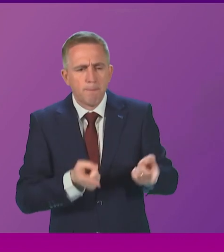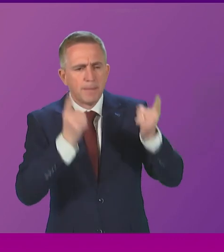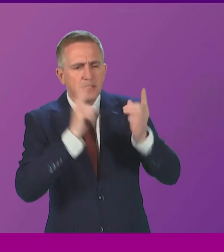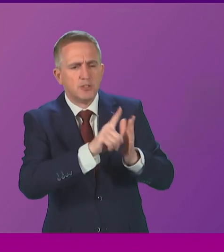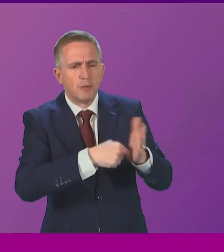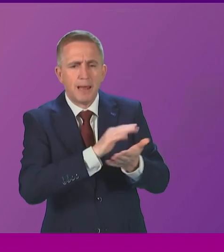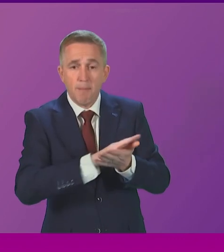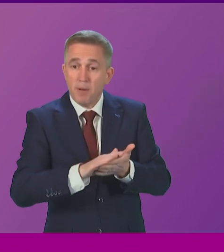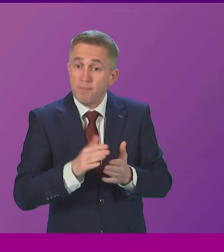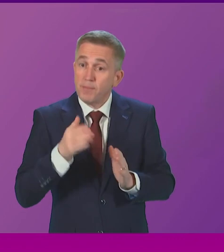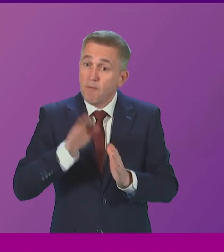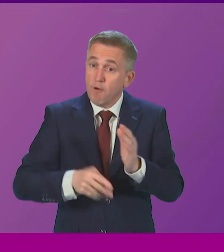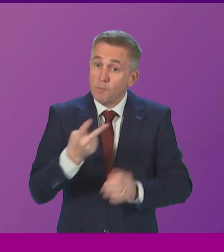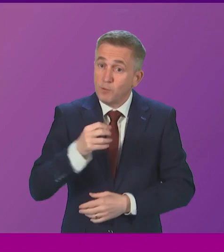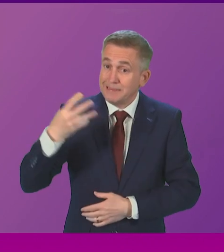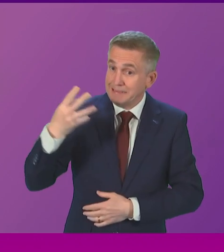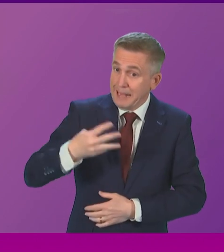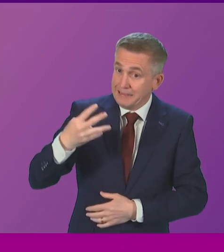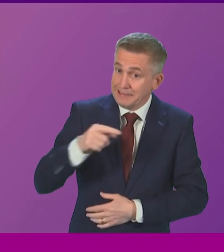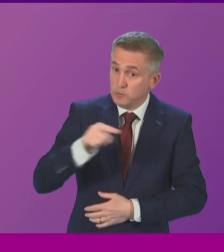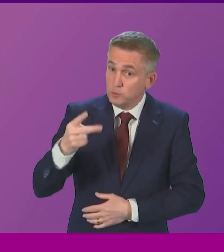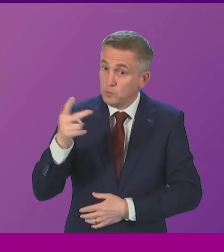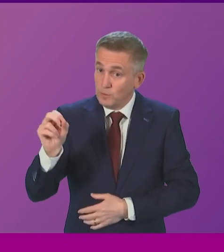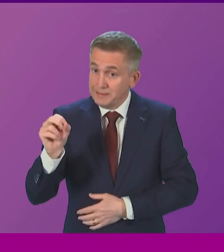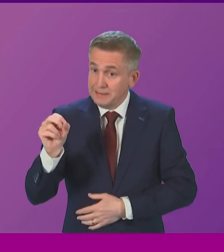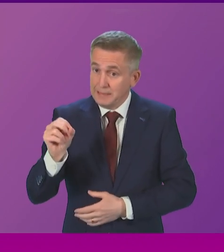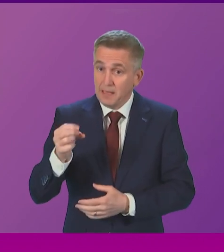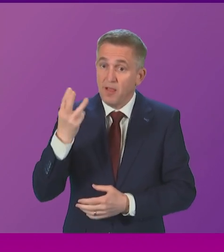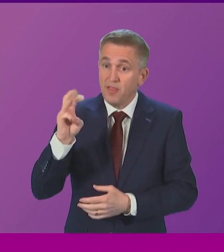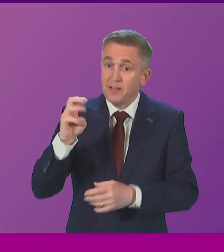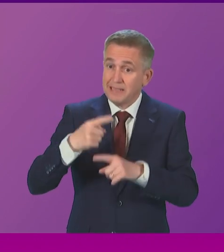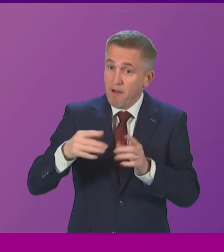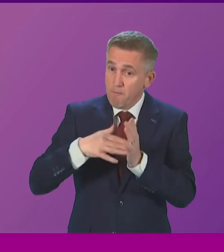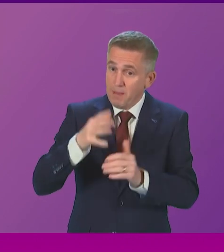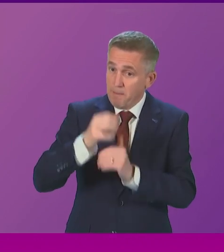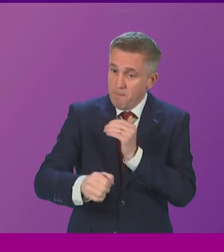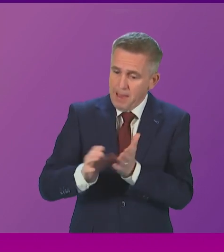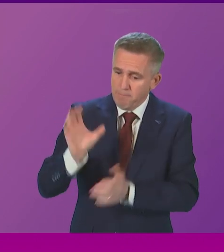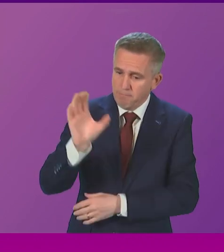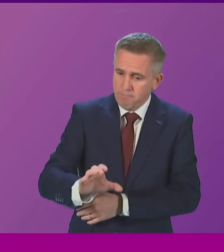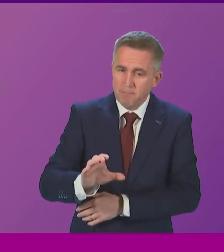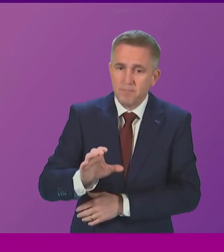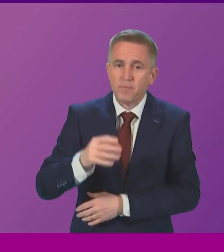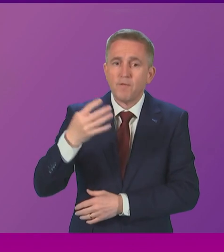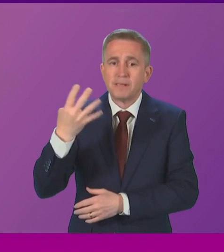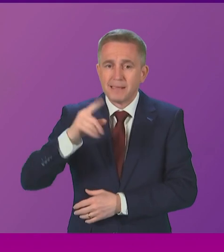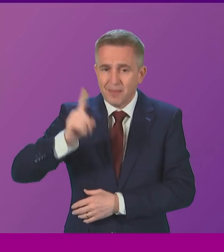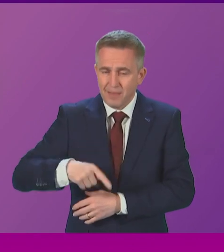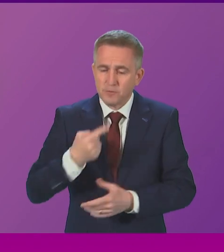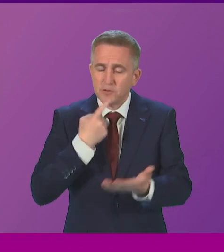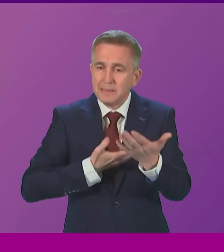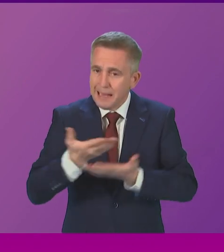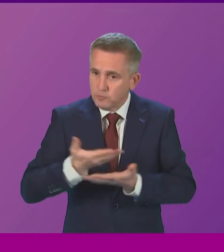Since 2019 20 we've invested over 13 and a half million pounds to provide almost 90 additional councillors in colleges and universities